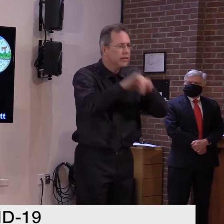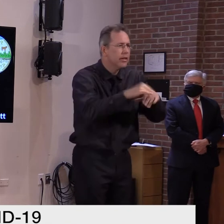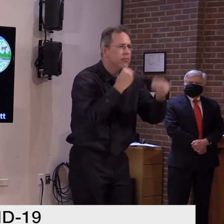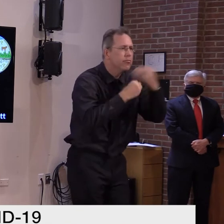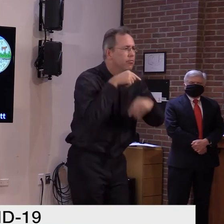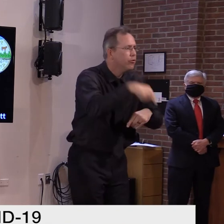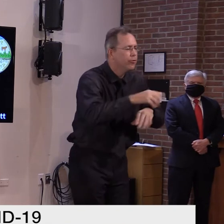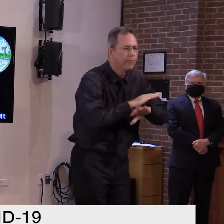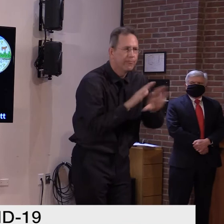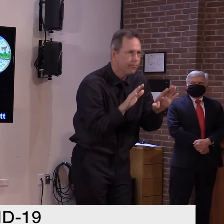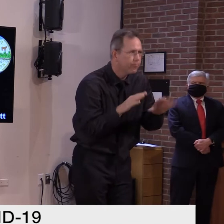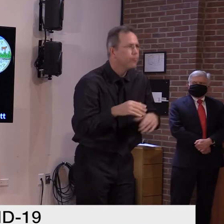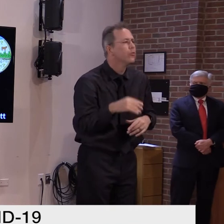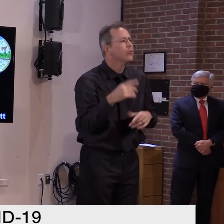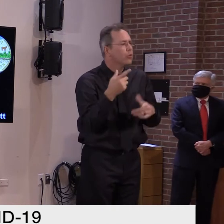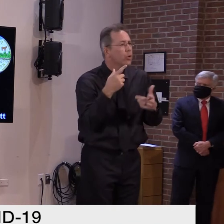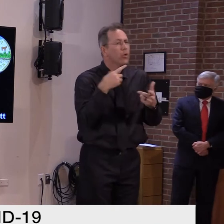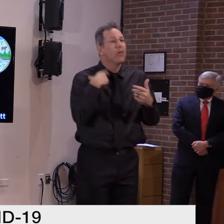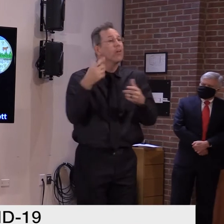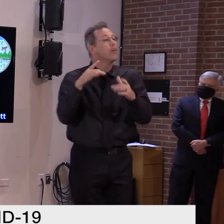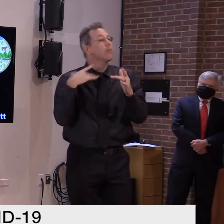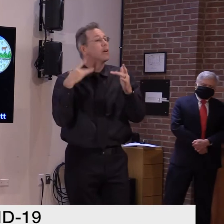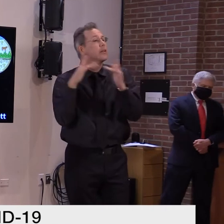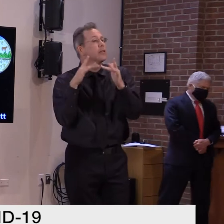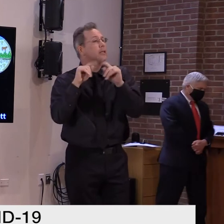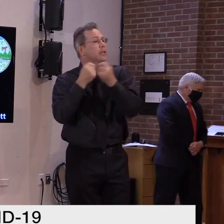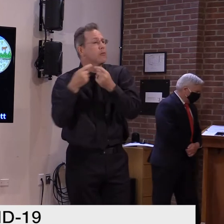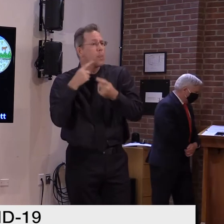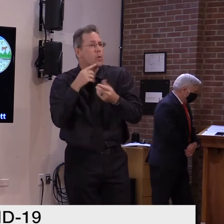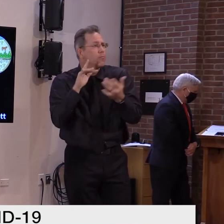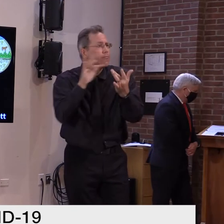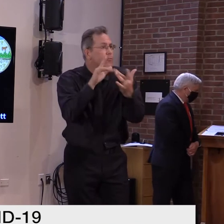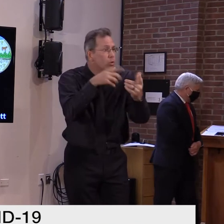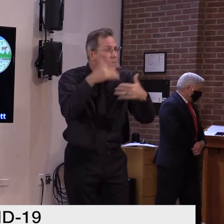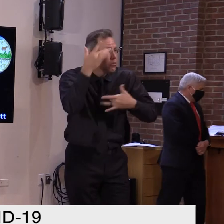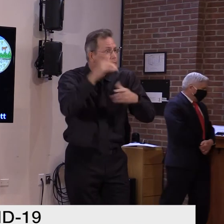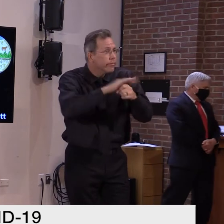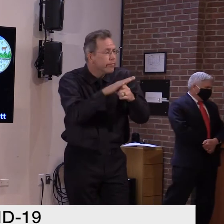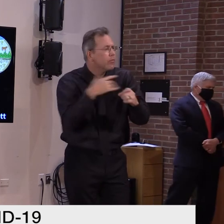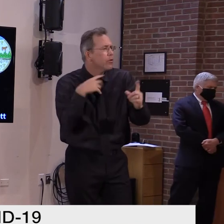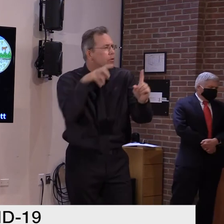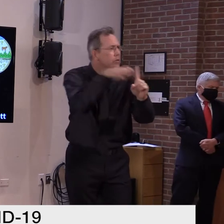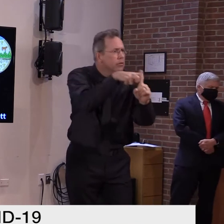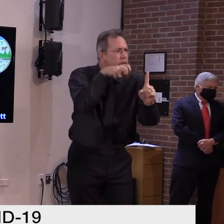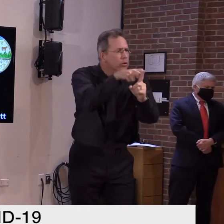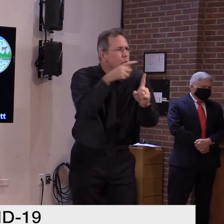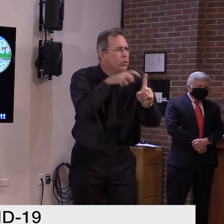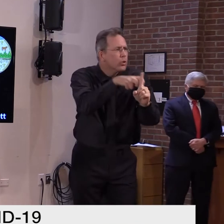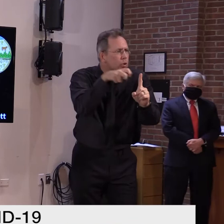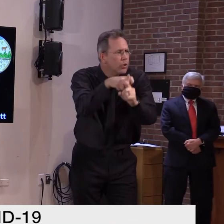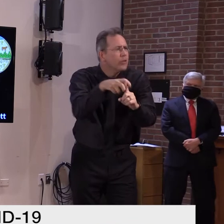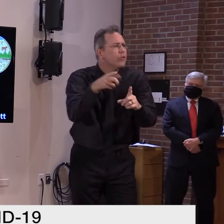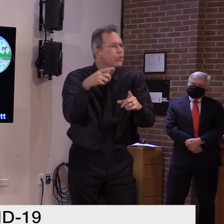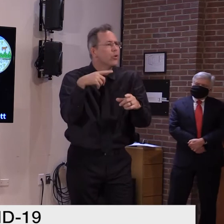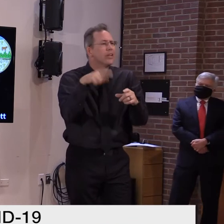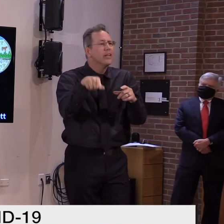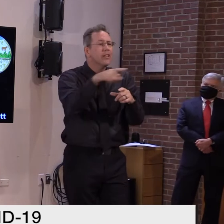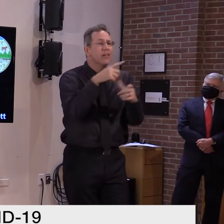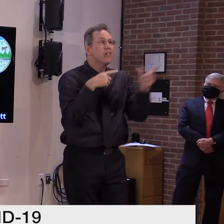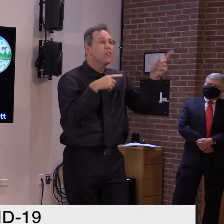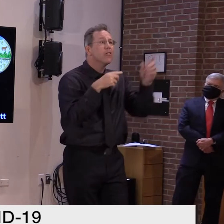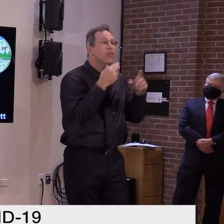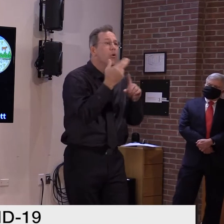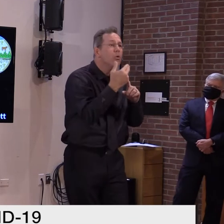which helps us prevent and contain outbreaks, we're also requiring restaurants, museums, gyms, and other